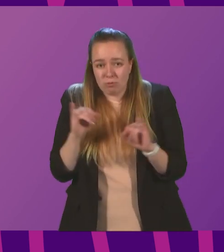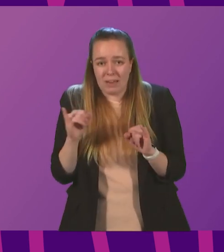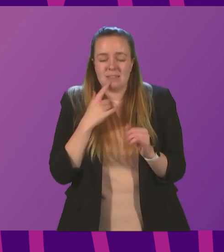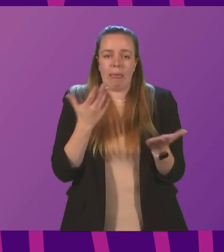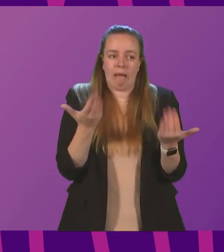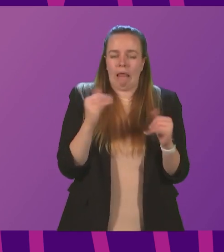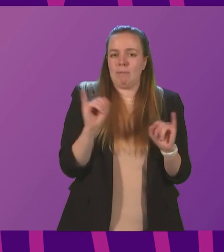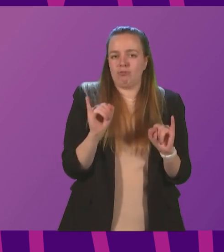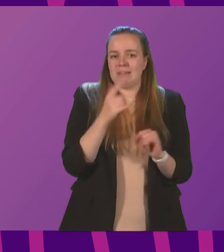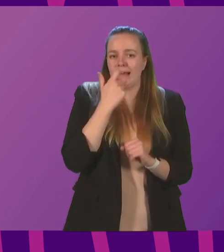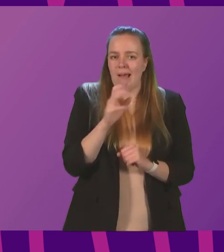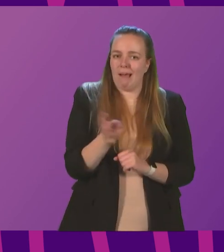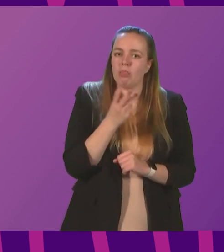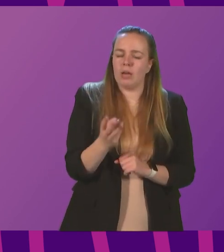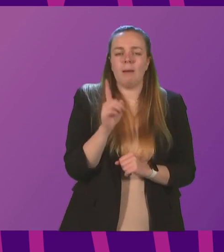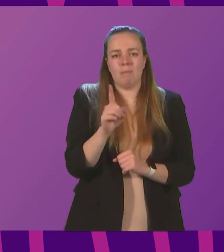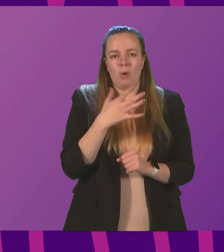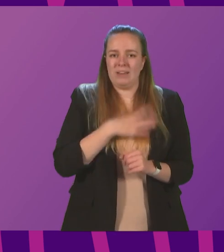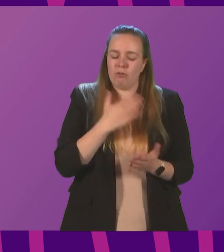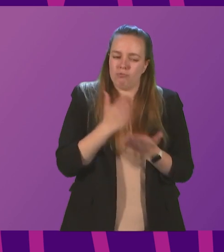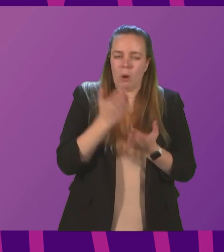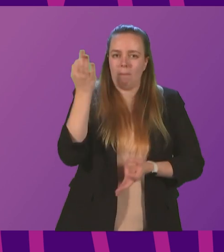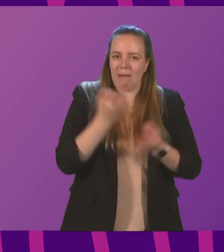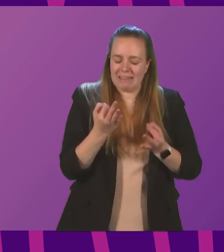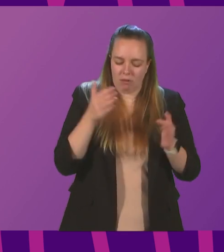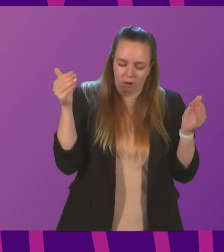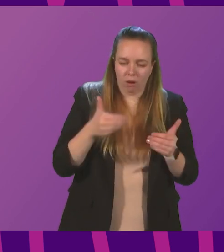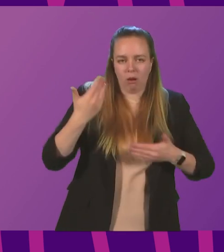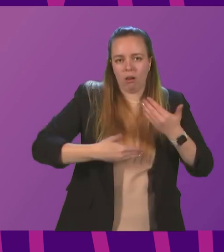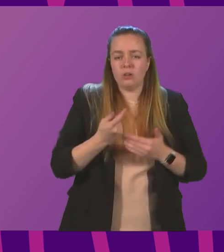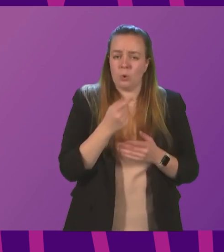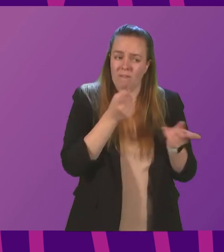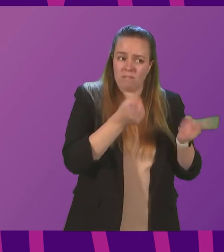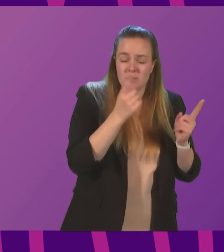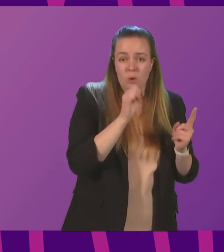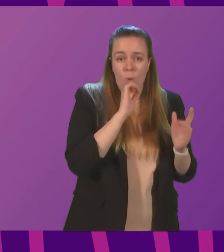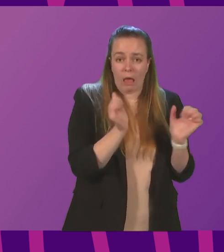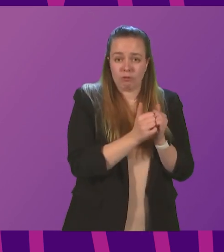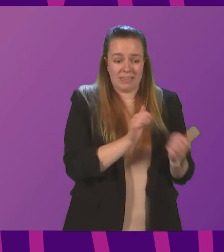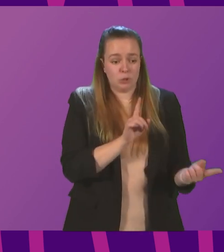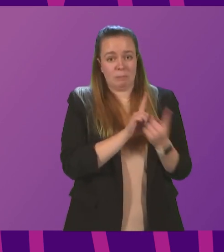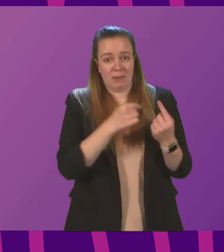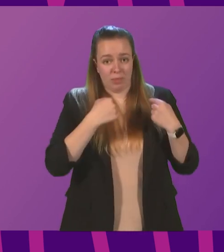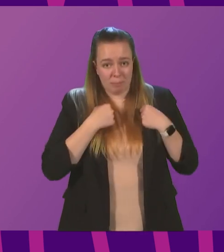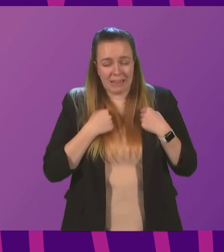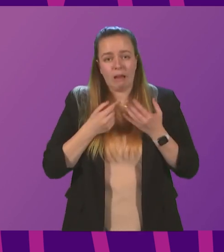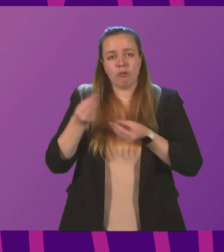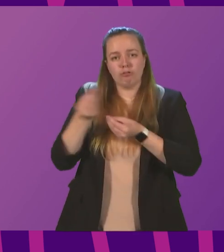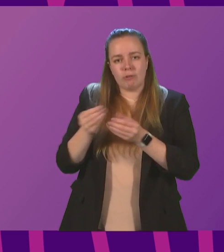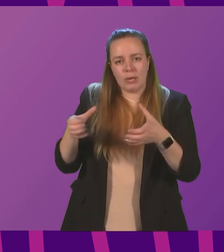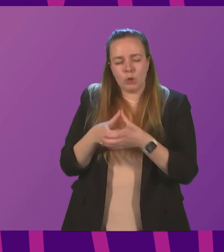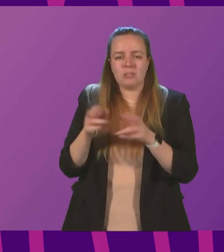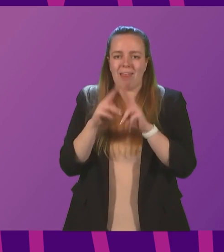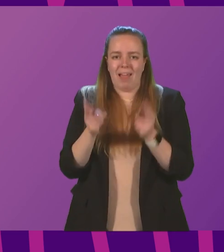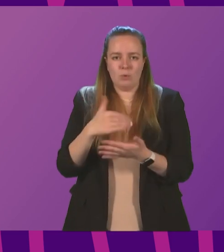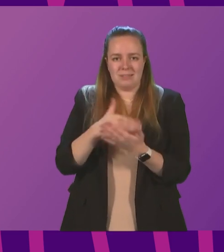the climate crisis. But it requires real political will. So will the First Minister agree to meet with me, trade unions and the housing sector to